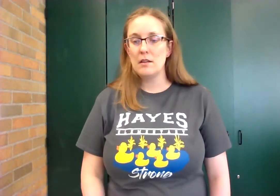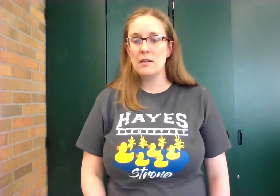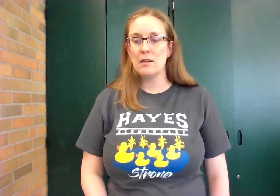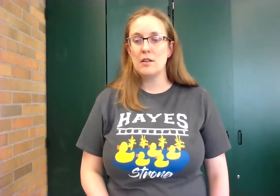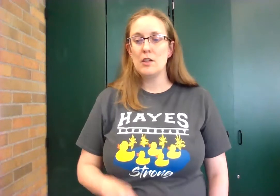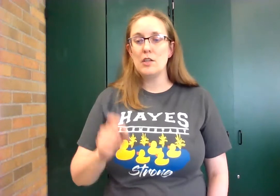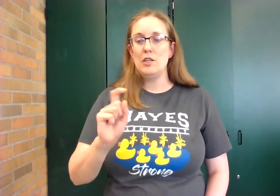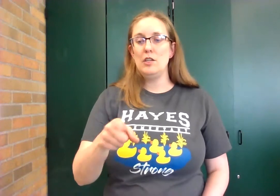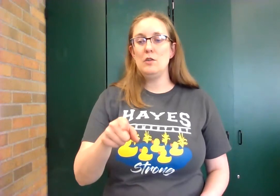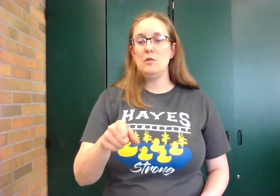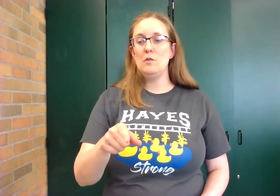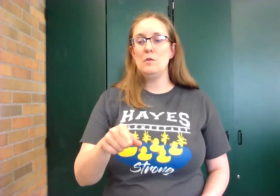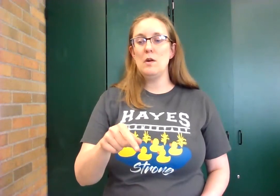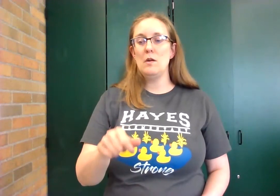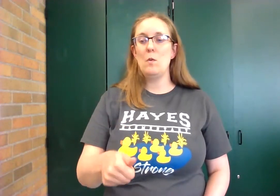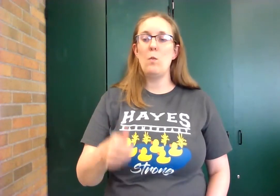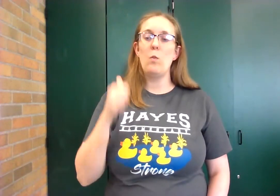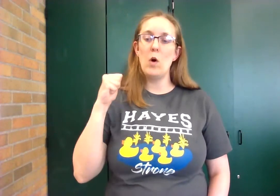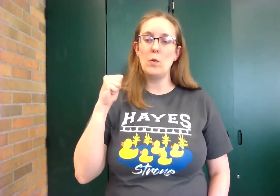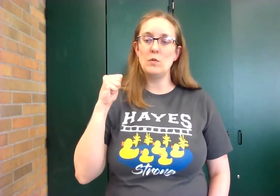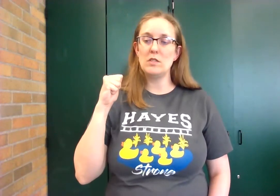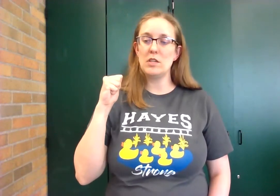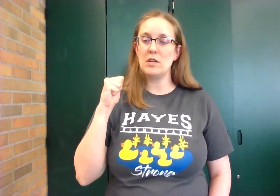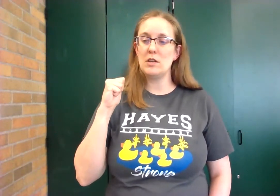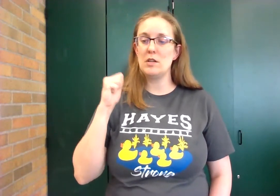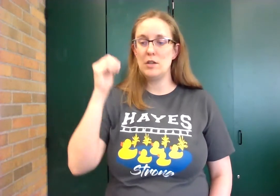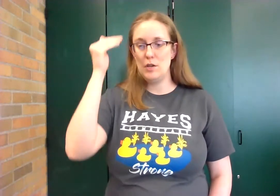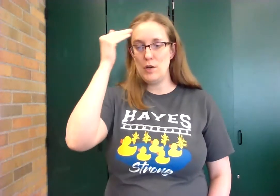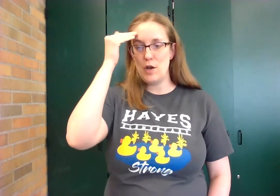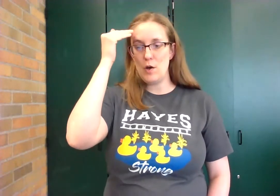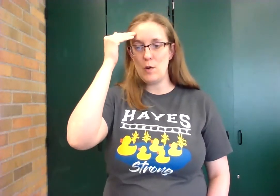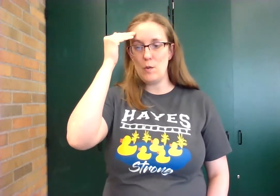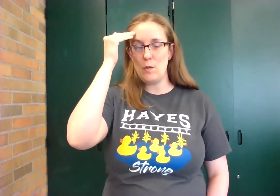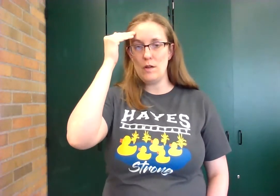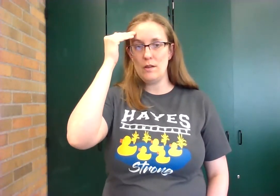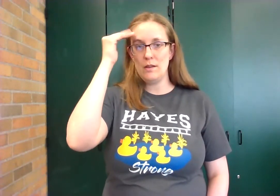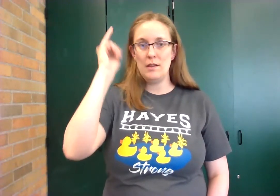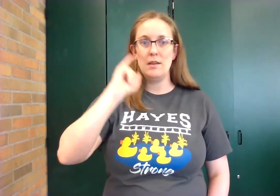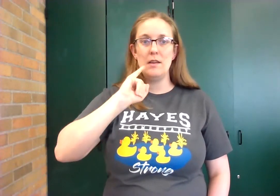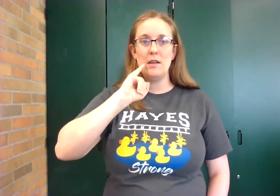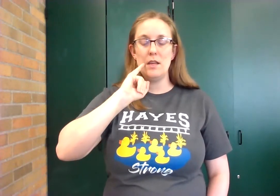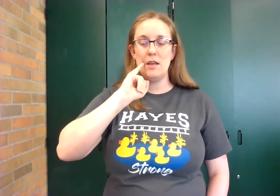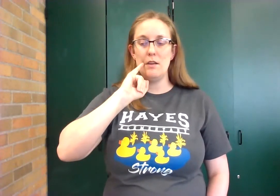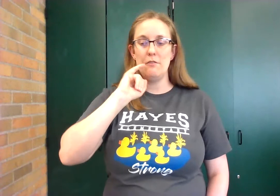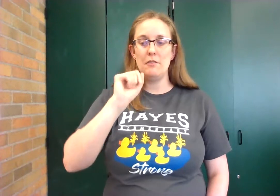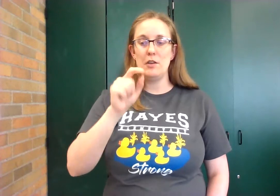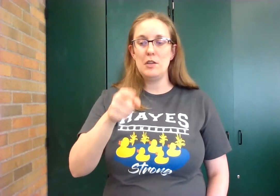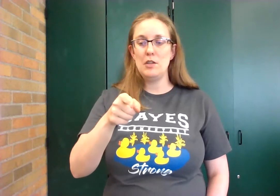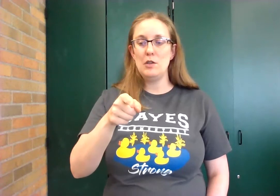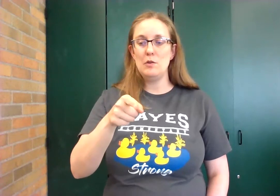you won't know if you